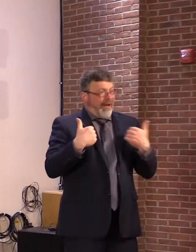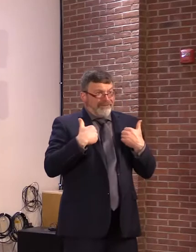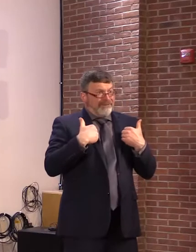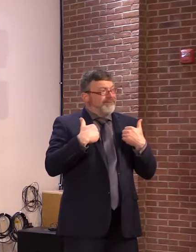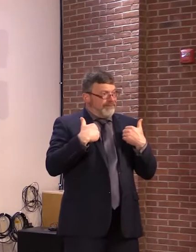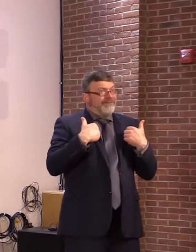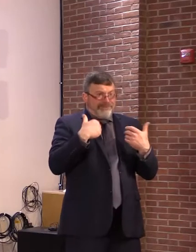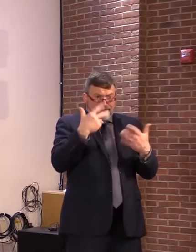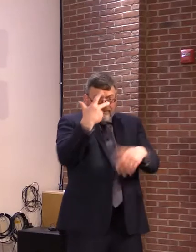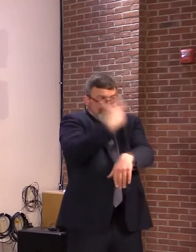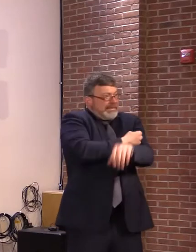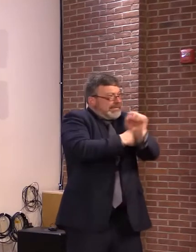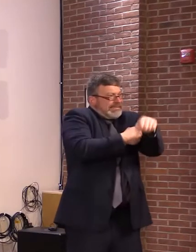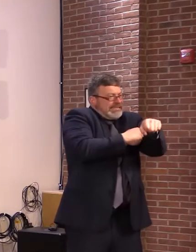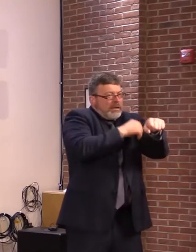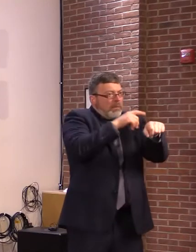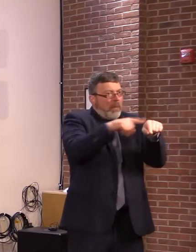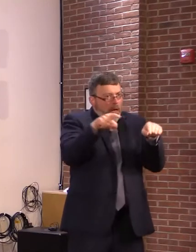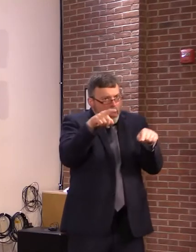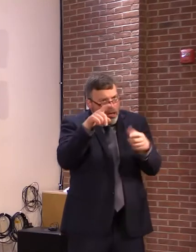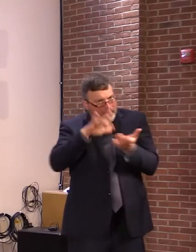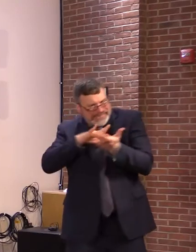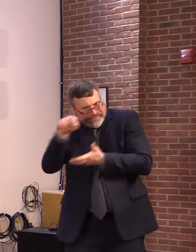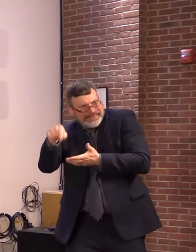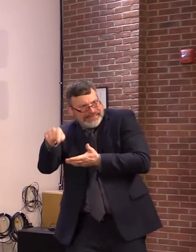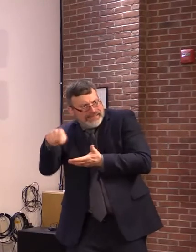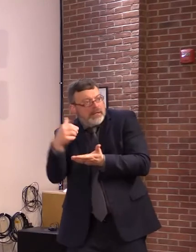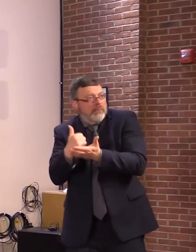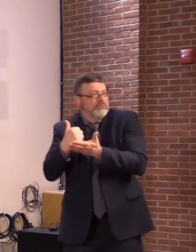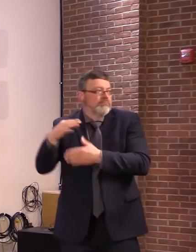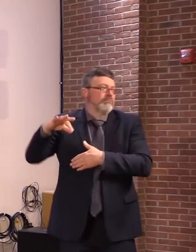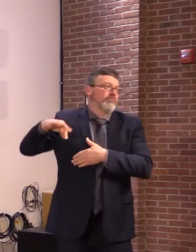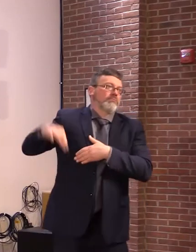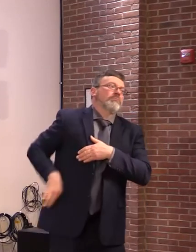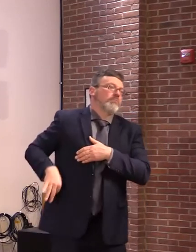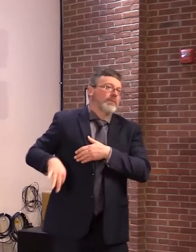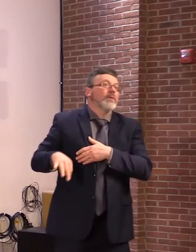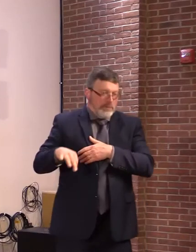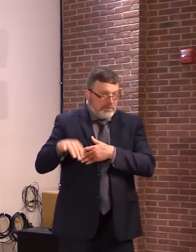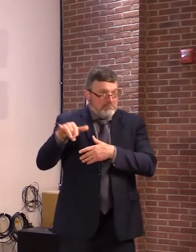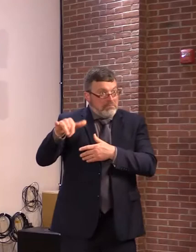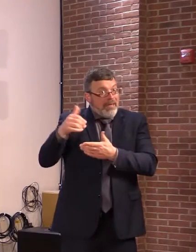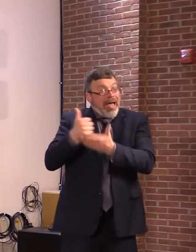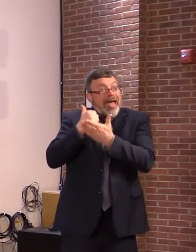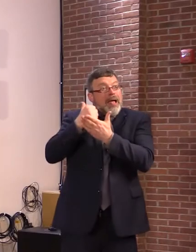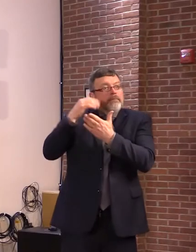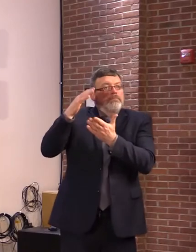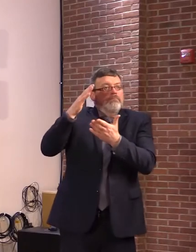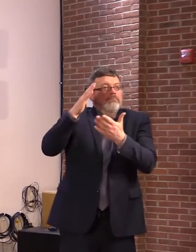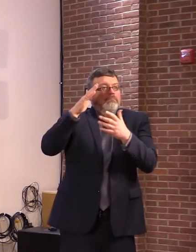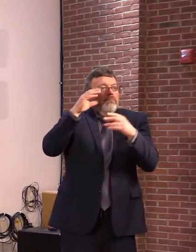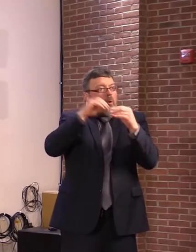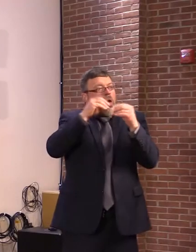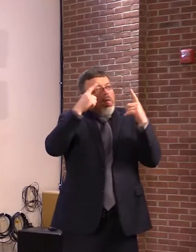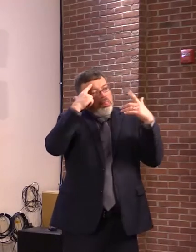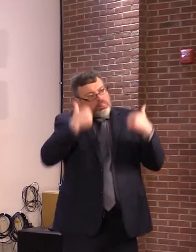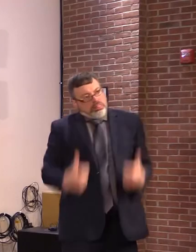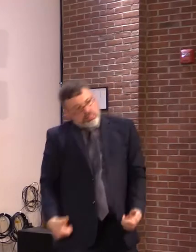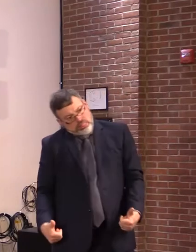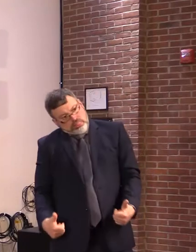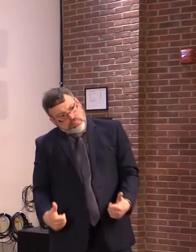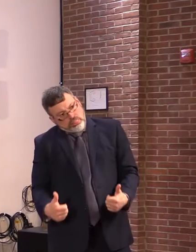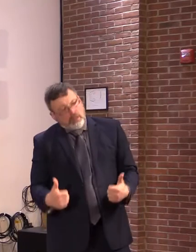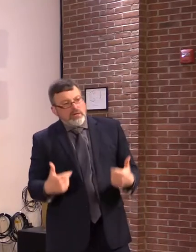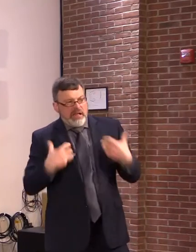the hospital. So do not assume you are guaranteed smooth sailing if you get COVID or that